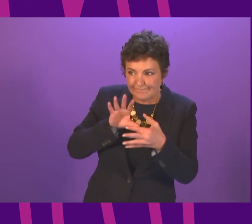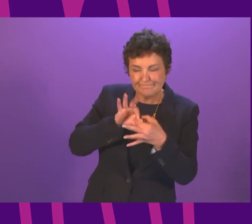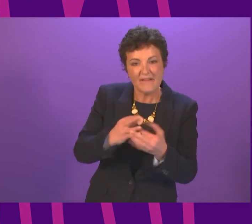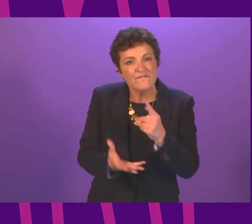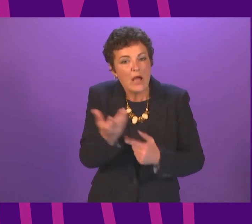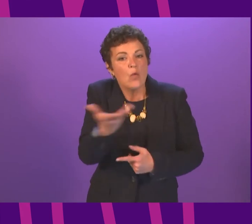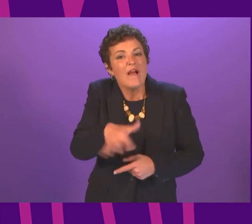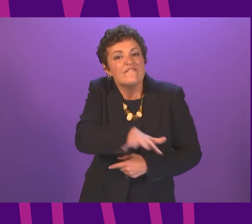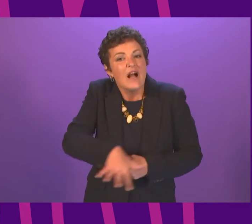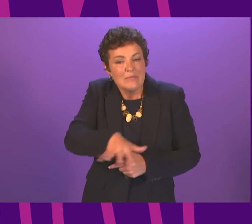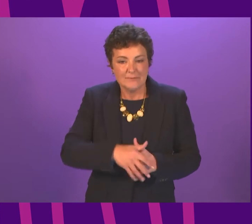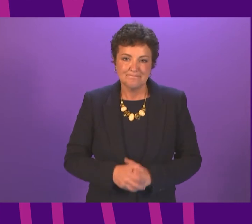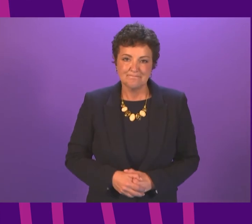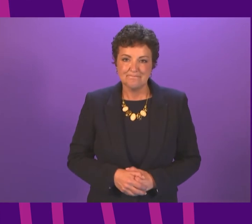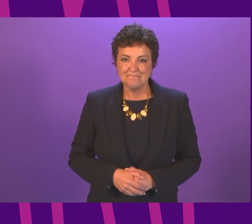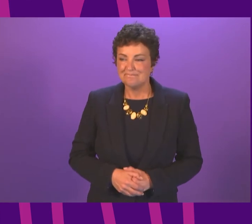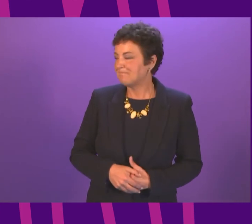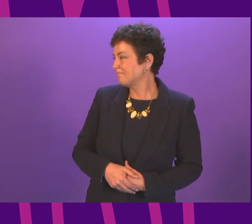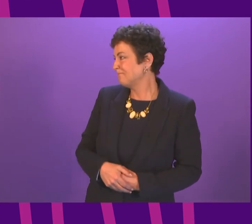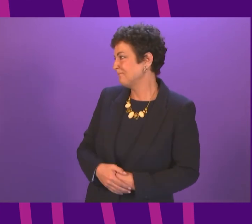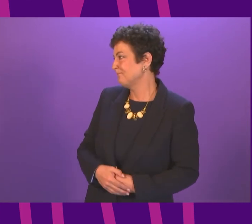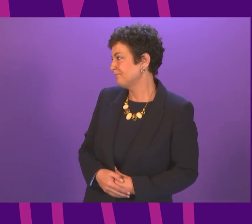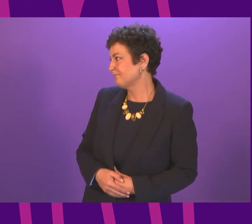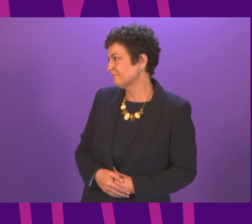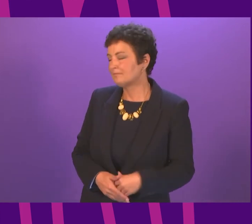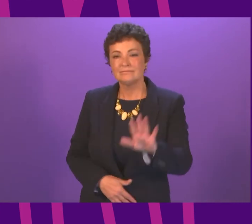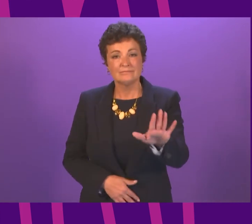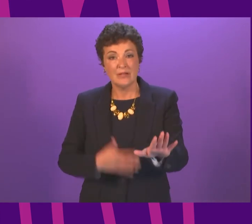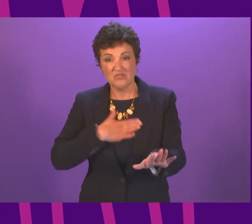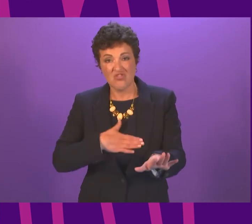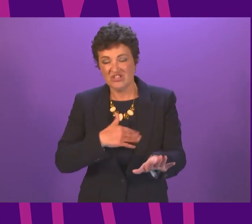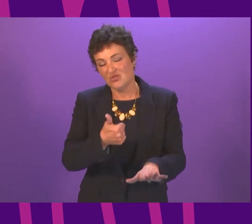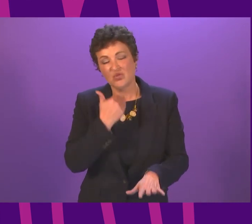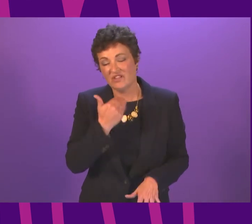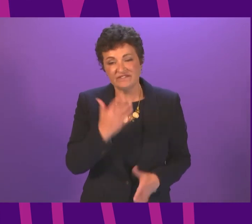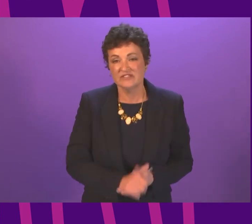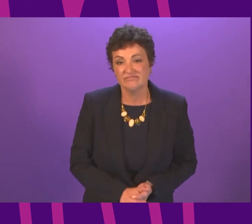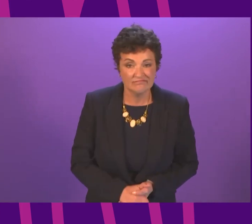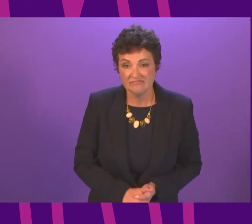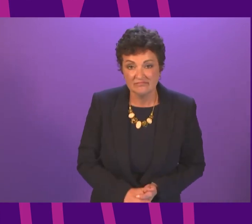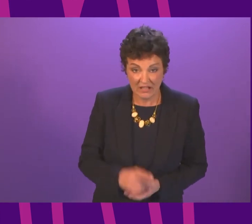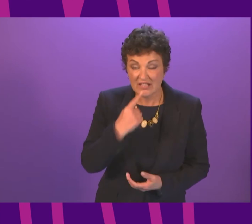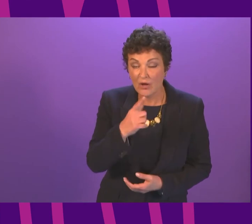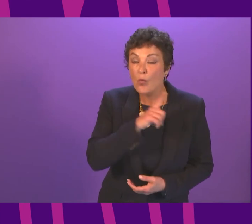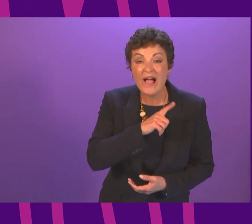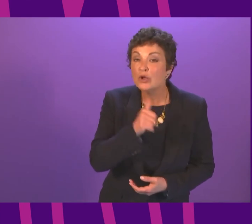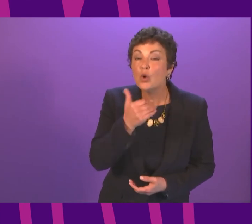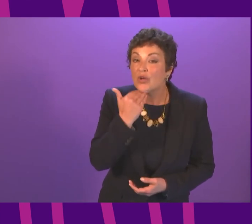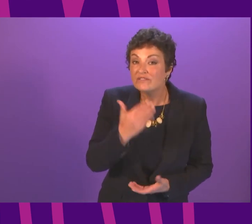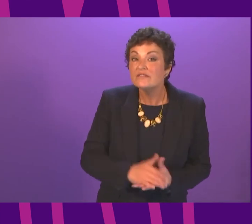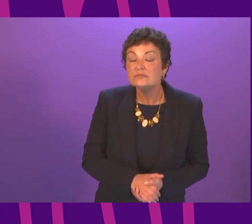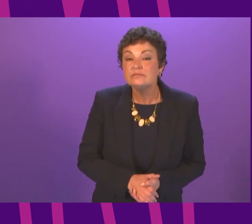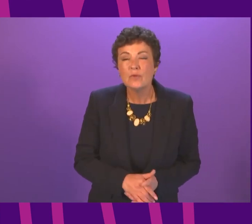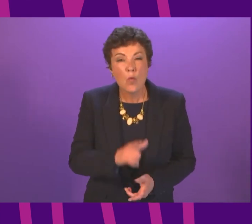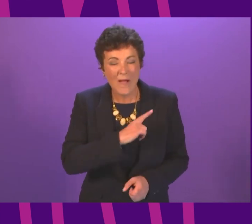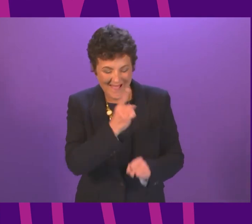that family. Anna Sarwar. I'm sorry, First Minister, but that's not good enough. And the reason why it's not good enough is because